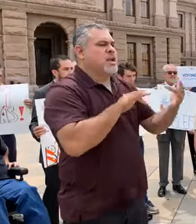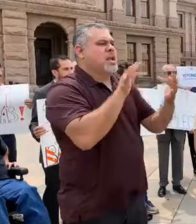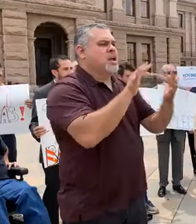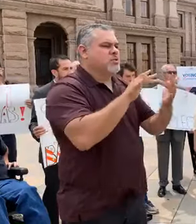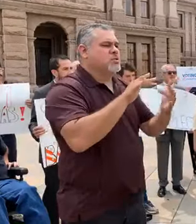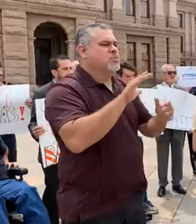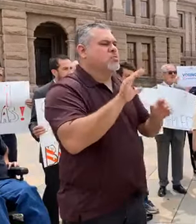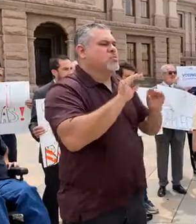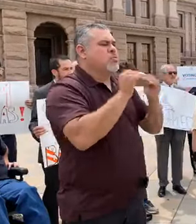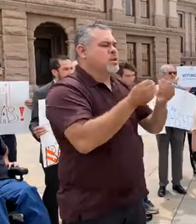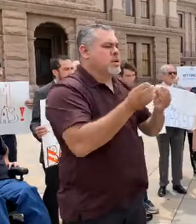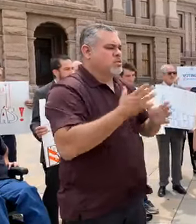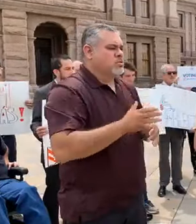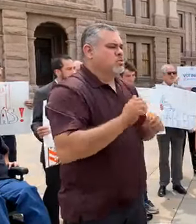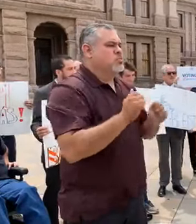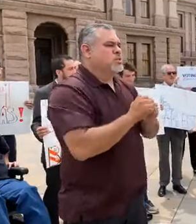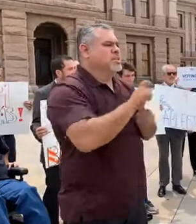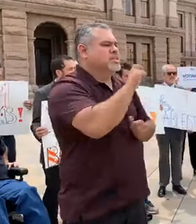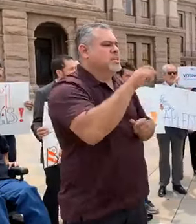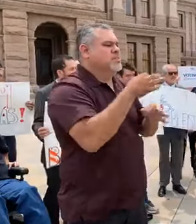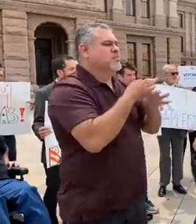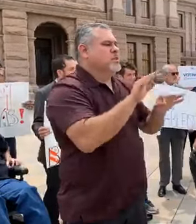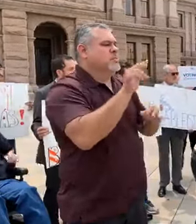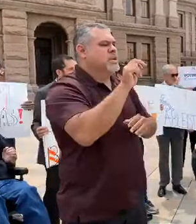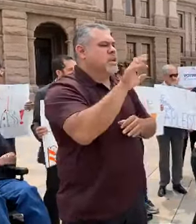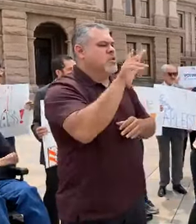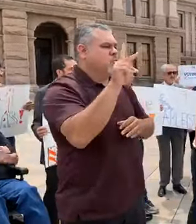Organizer for the Texas Freedom Network.